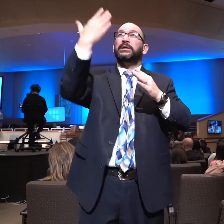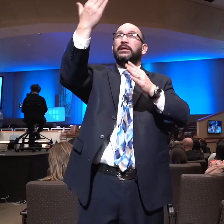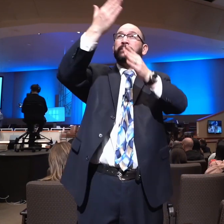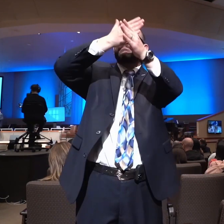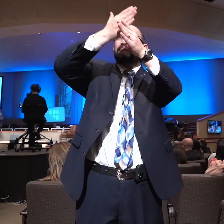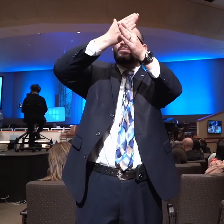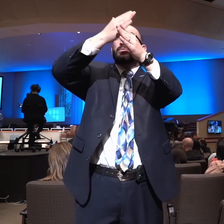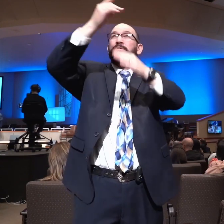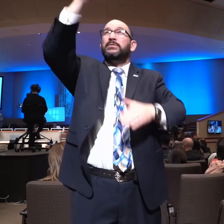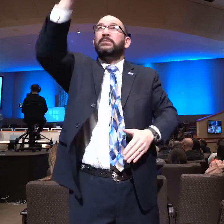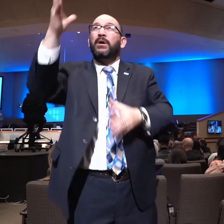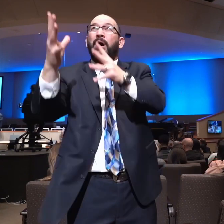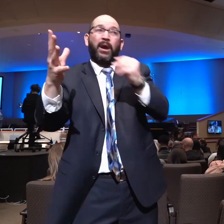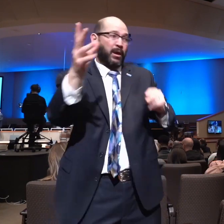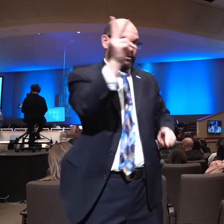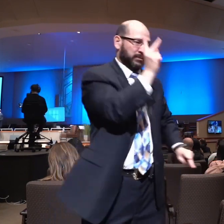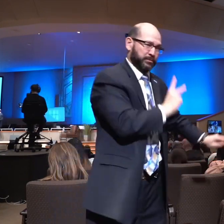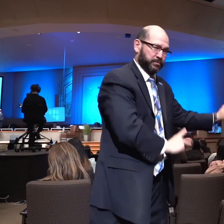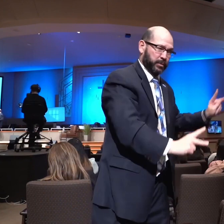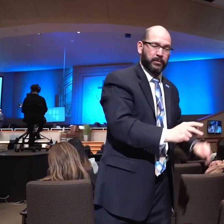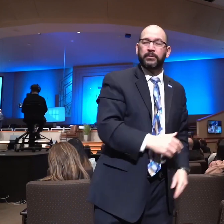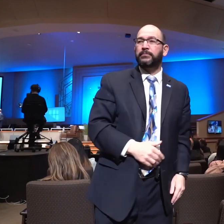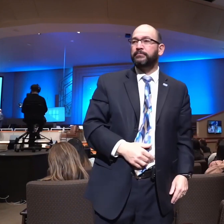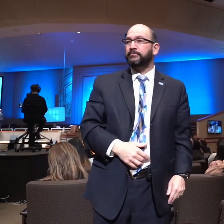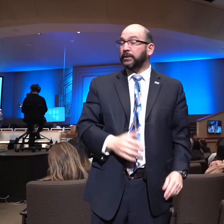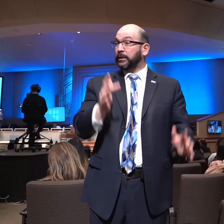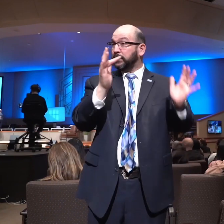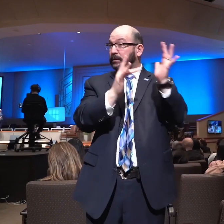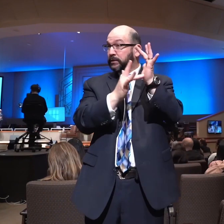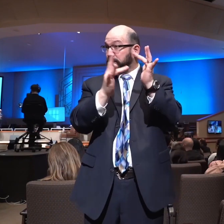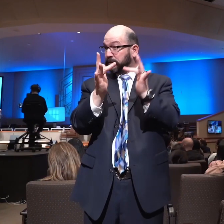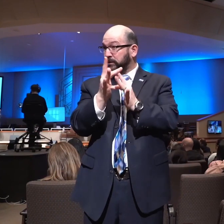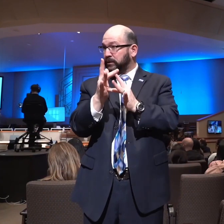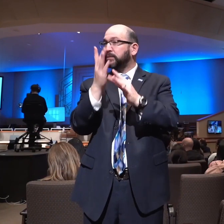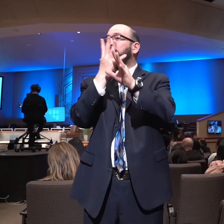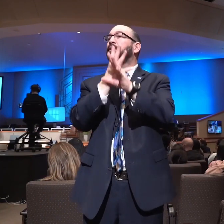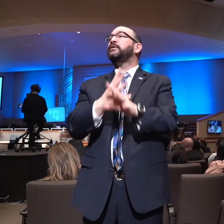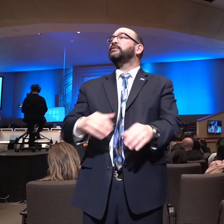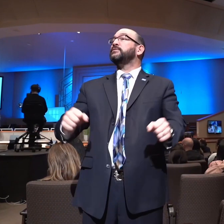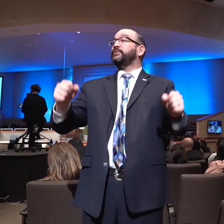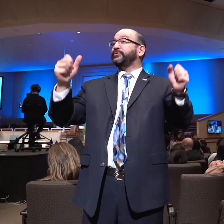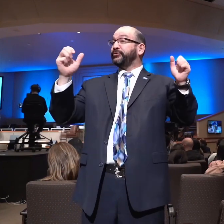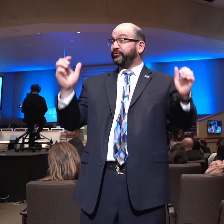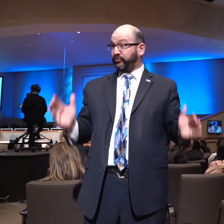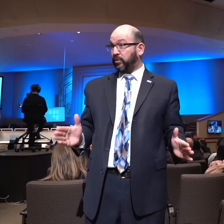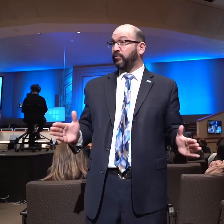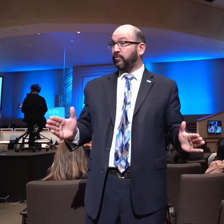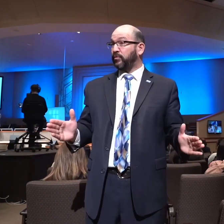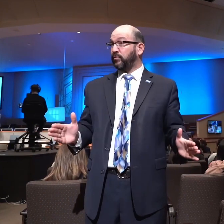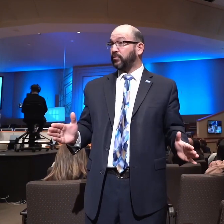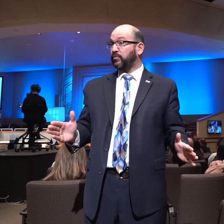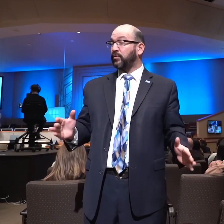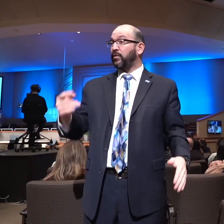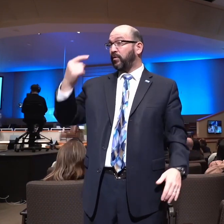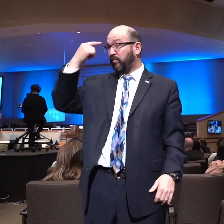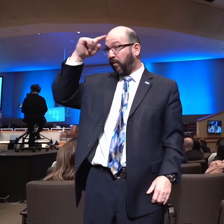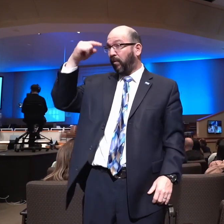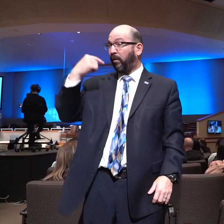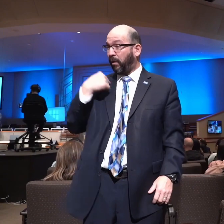in salvation. Yes. And He's also made a new and a living way for our fellowship with God and for our prayers